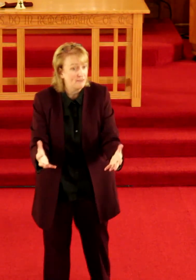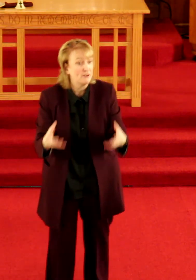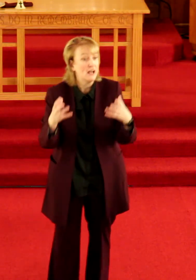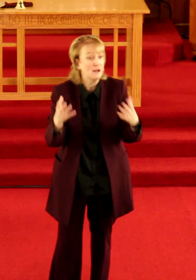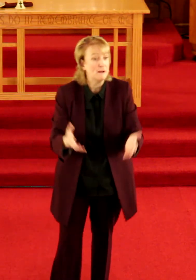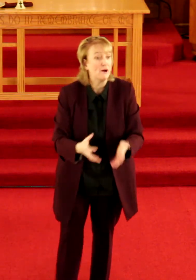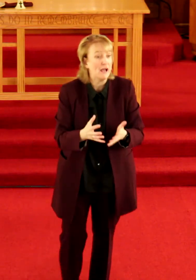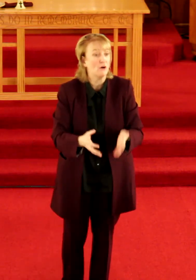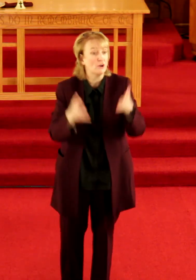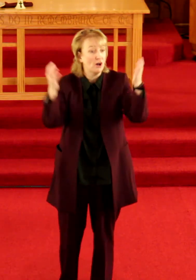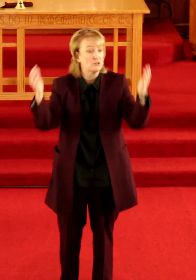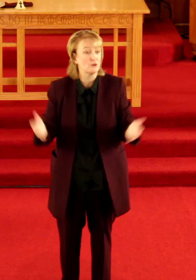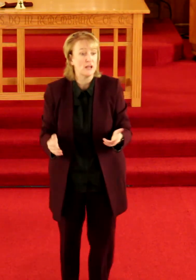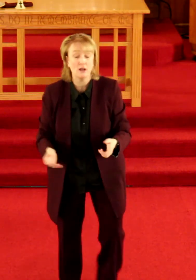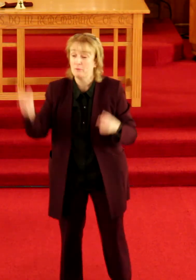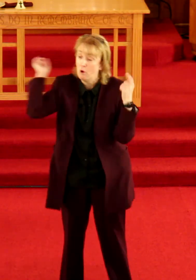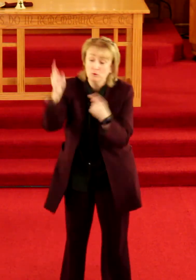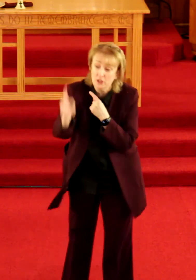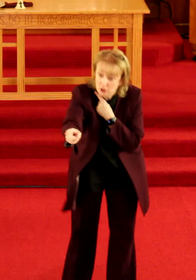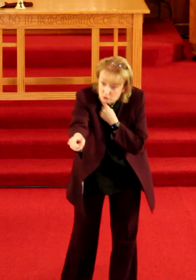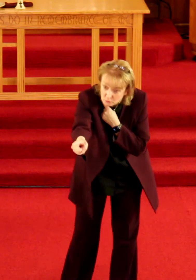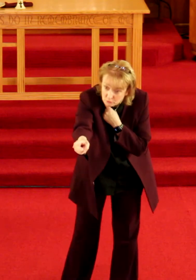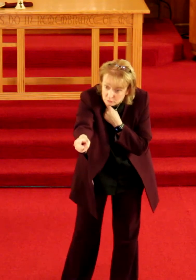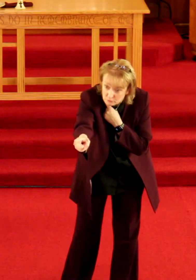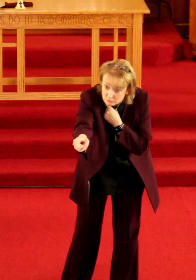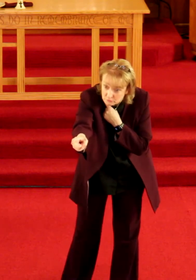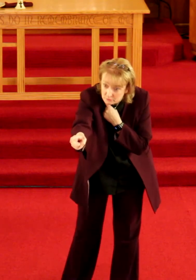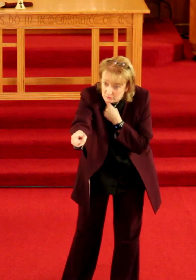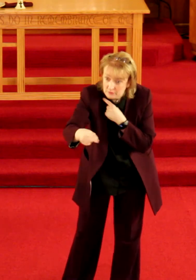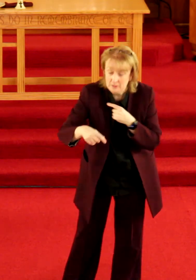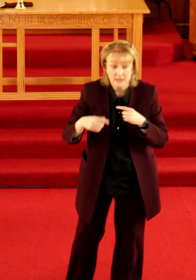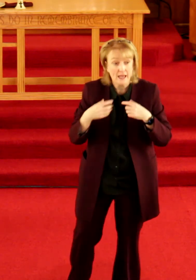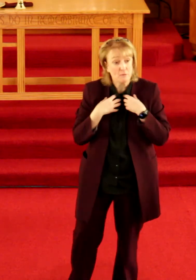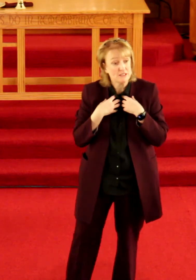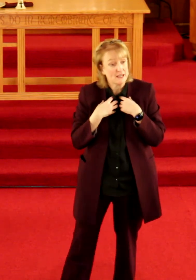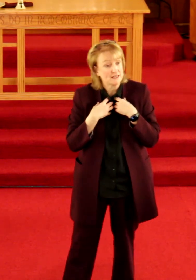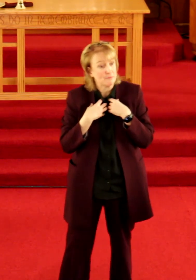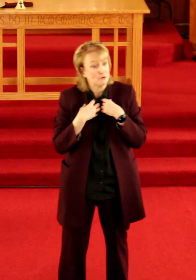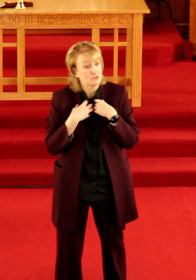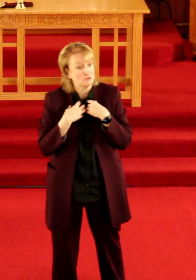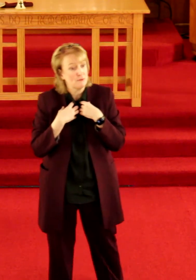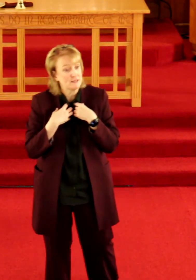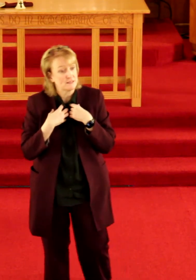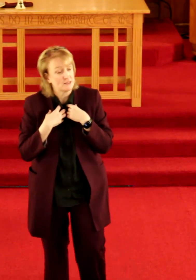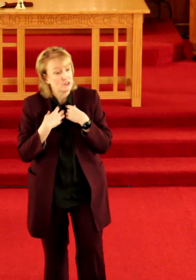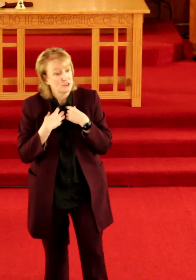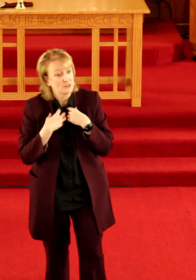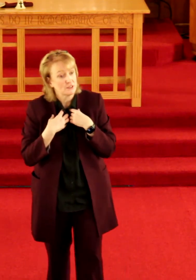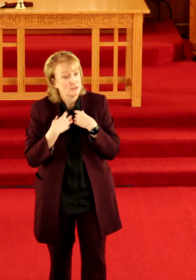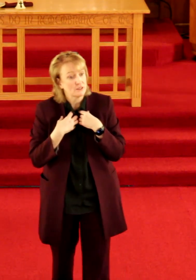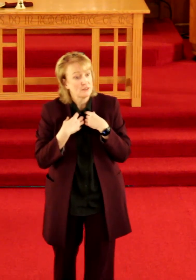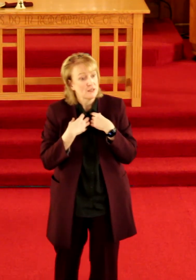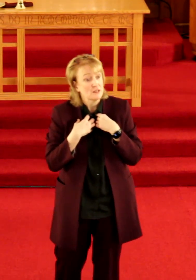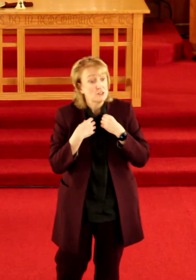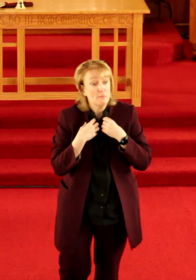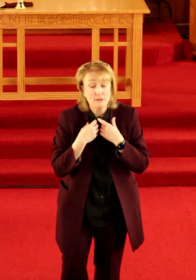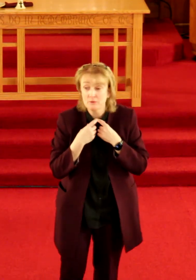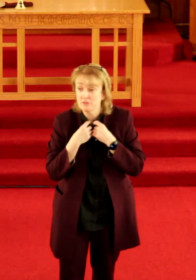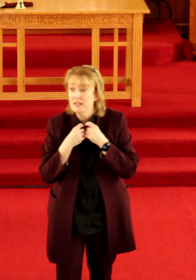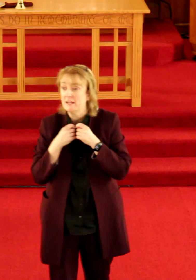about how God is going to help only you and we take that personal message some people think